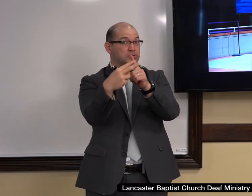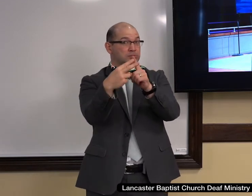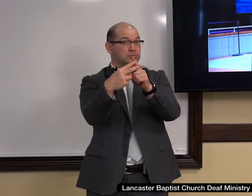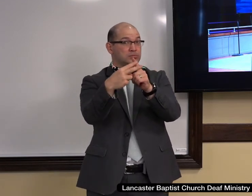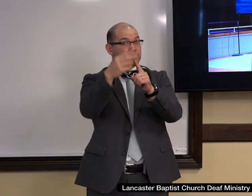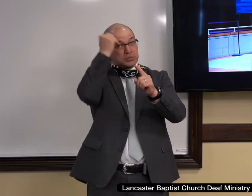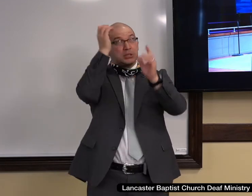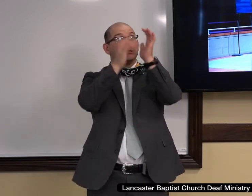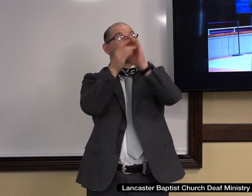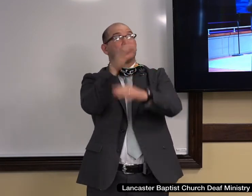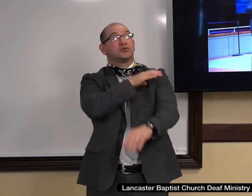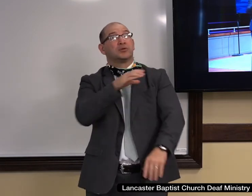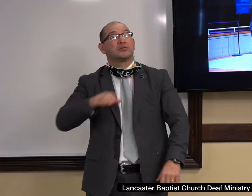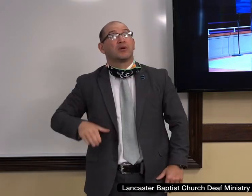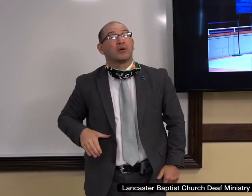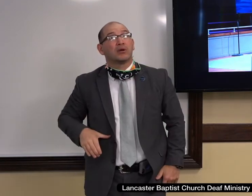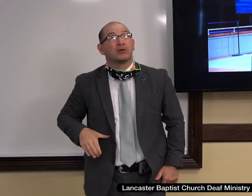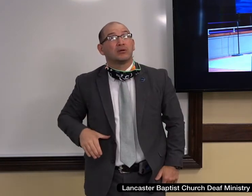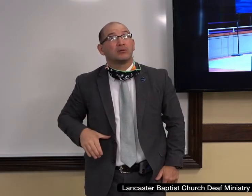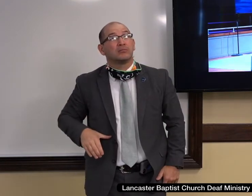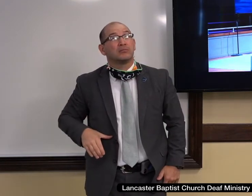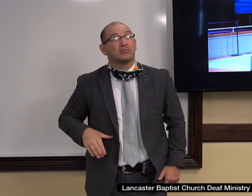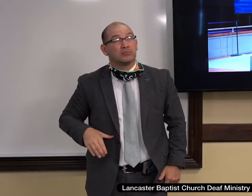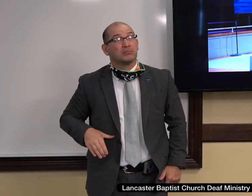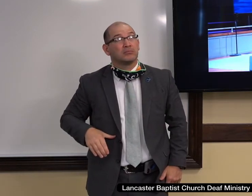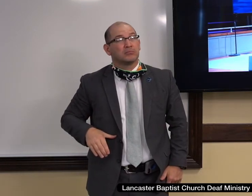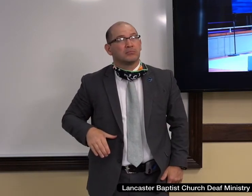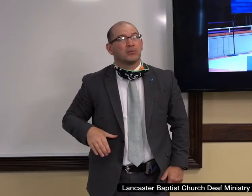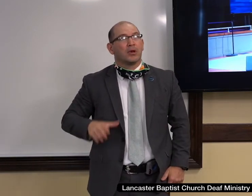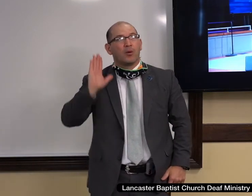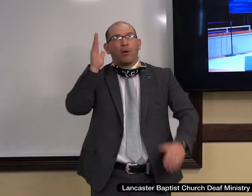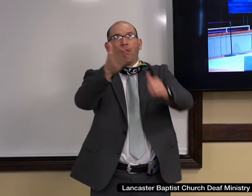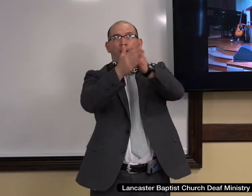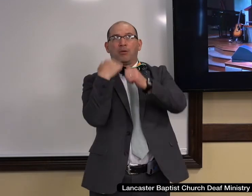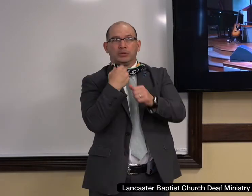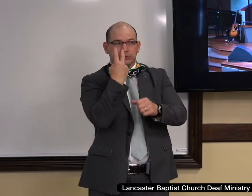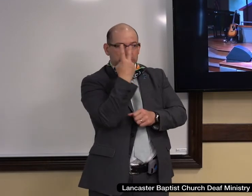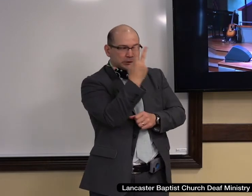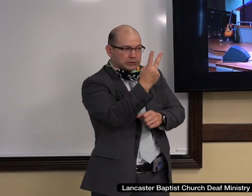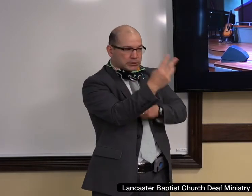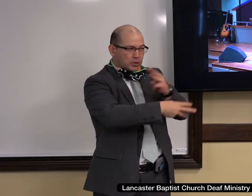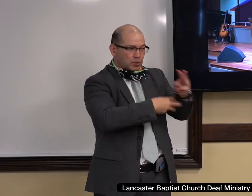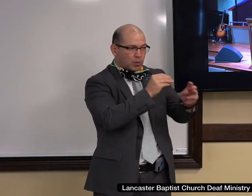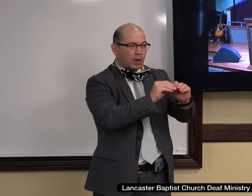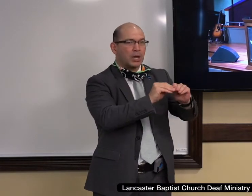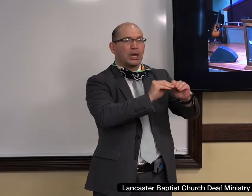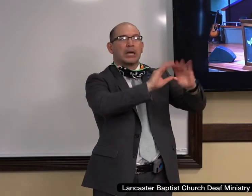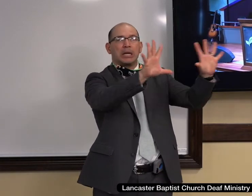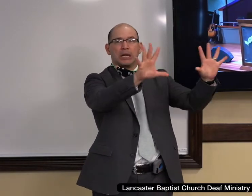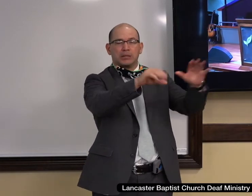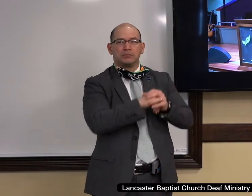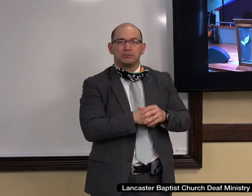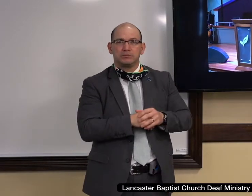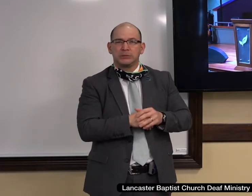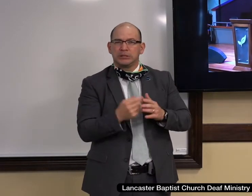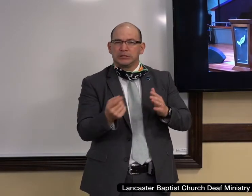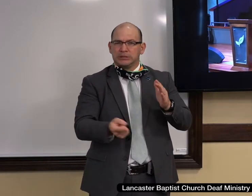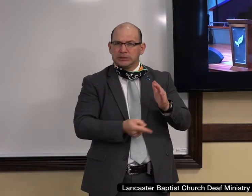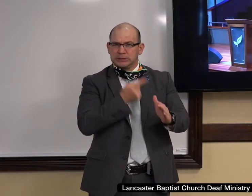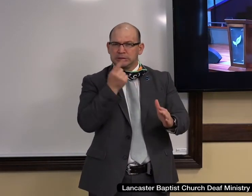Do I view this world? And sometimes we just grow up and yes, sometimes we grow up viewing life through our race and that can be